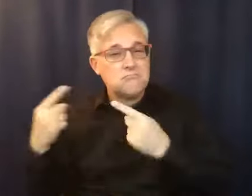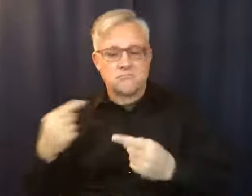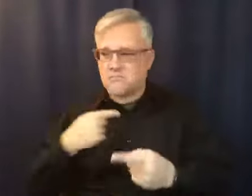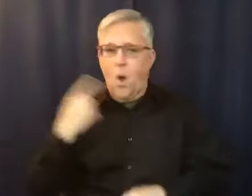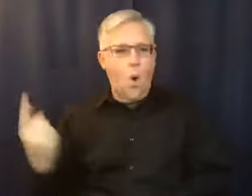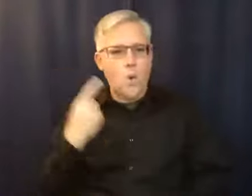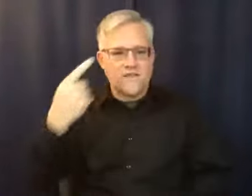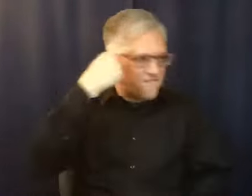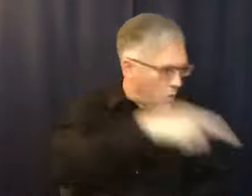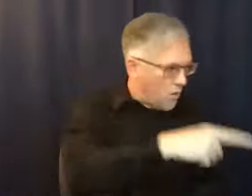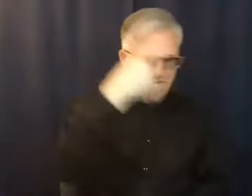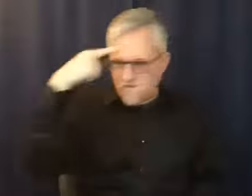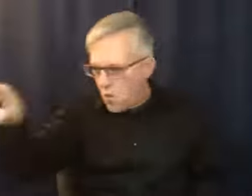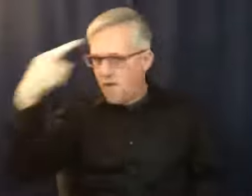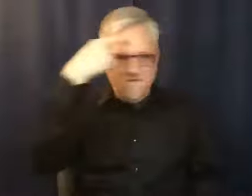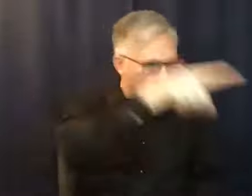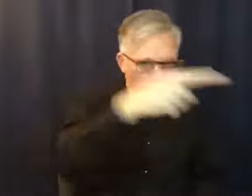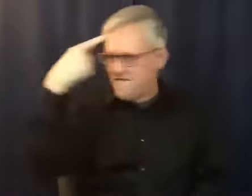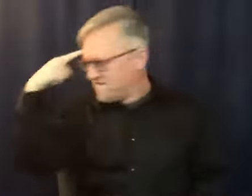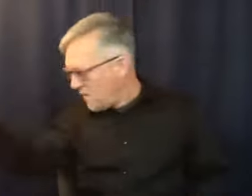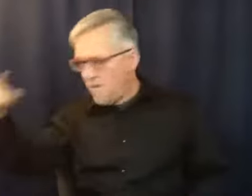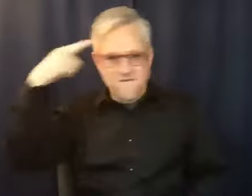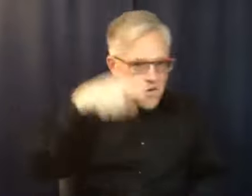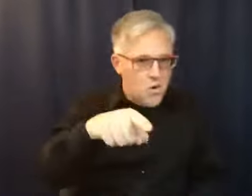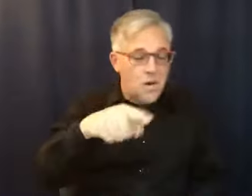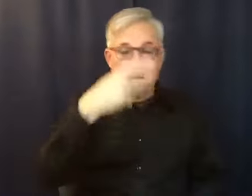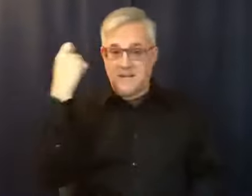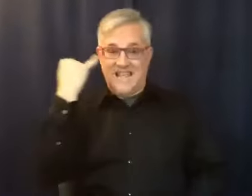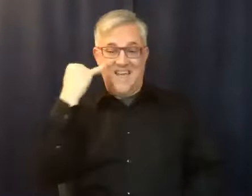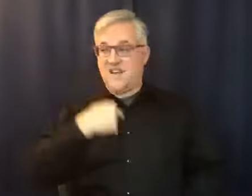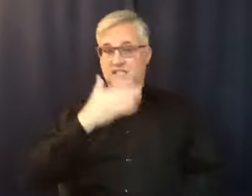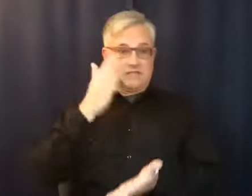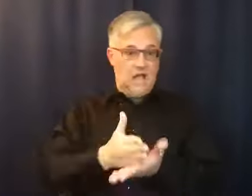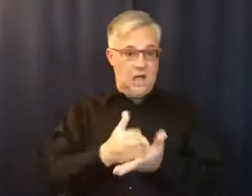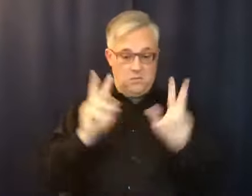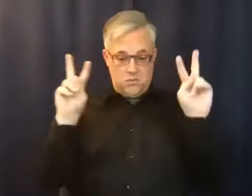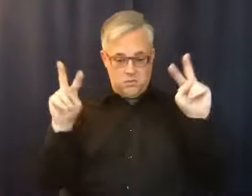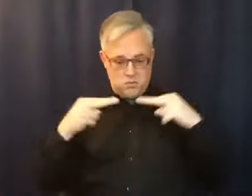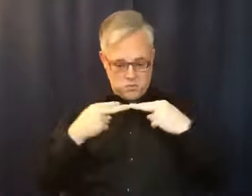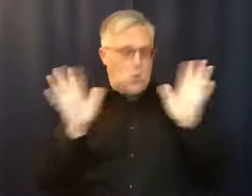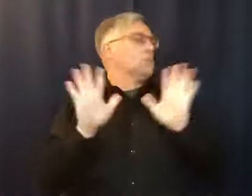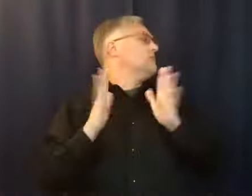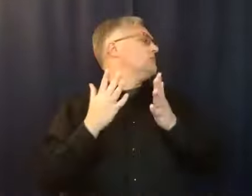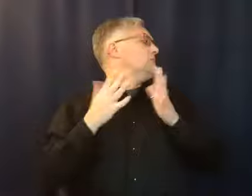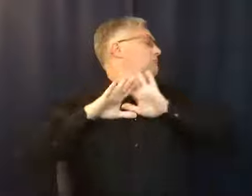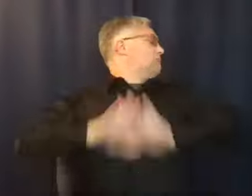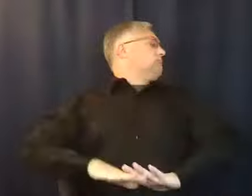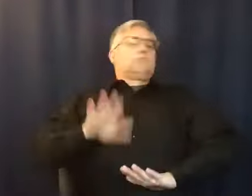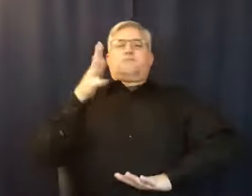I didn't want to look at me. That was a dangerous, frightening thing. So I began the process. So saying,